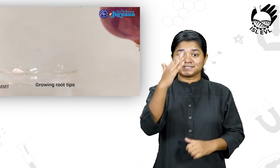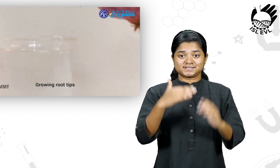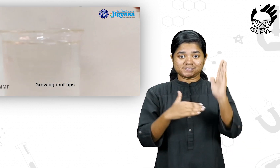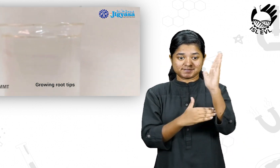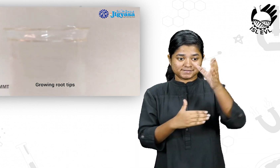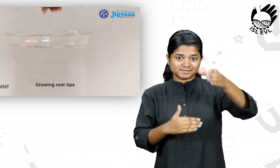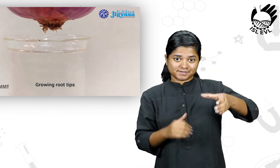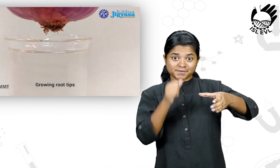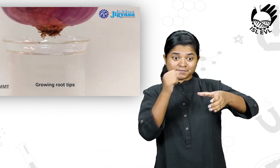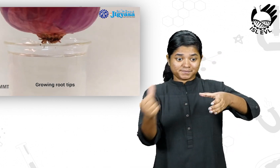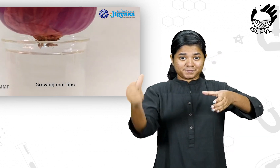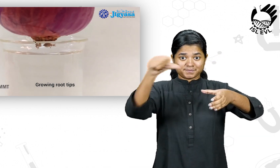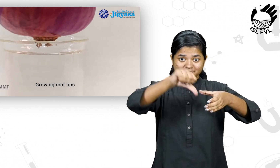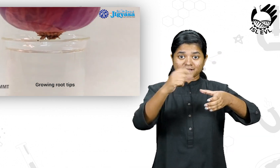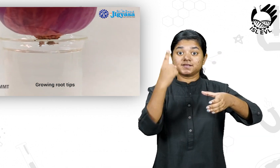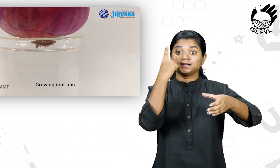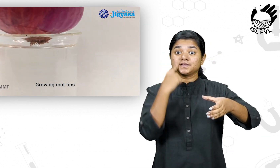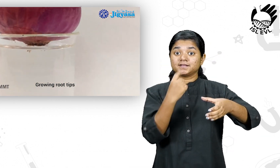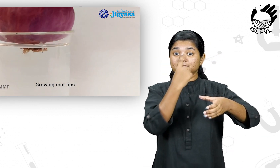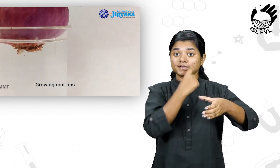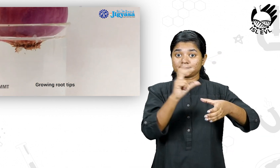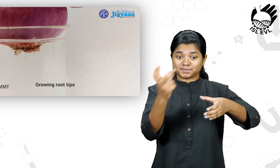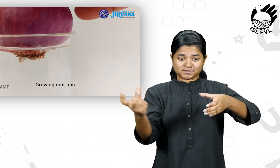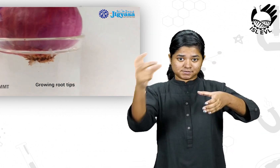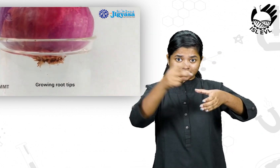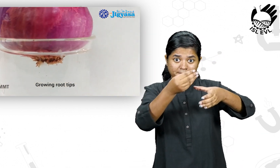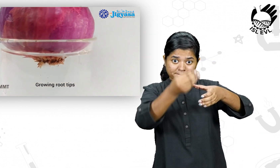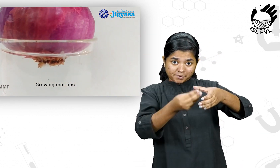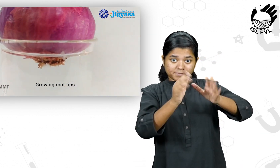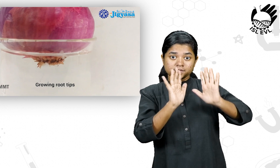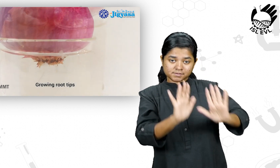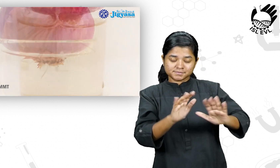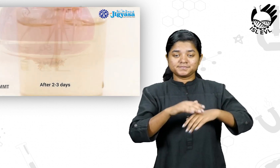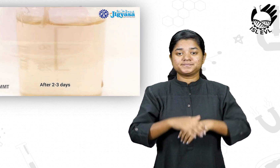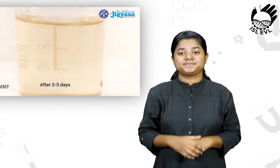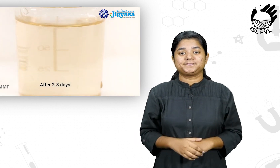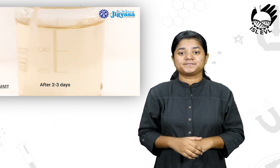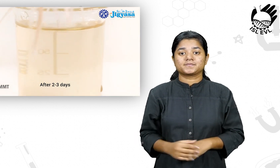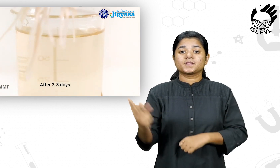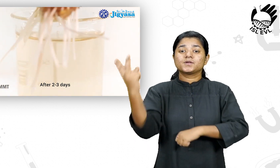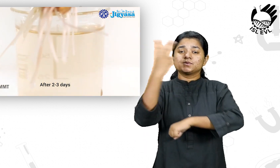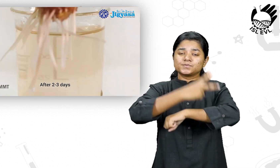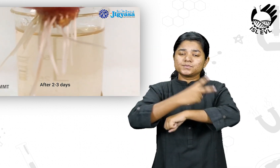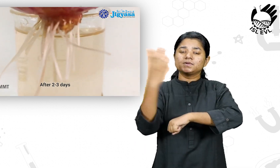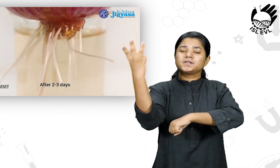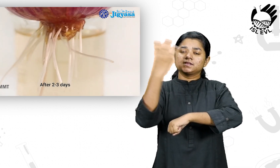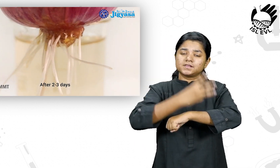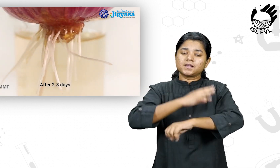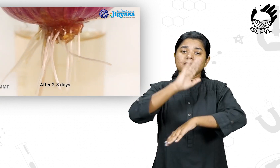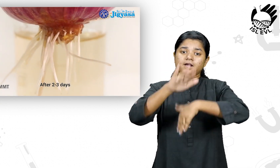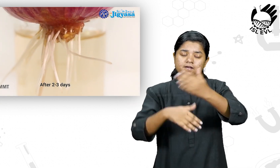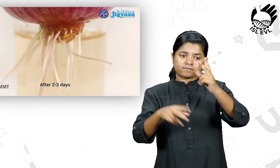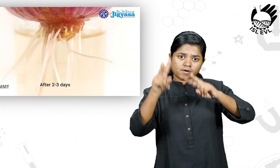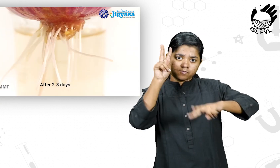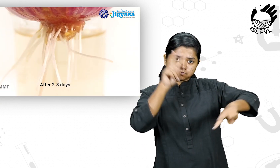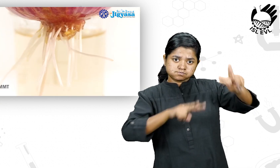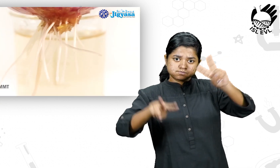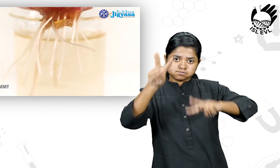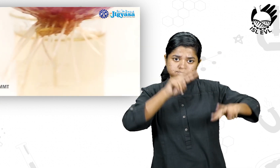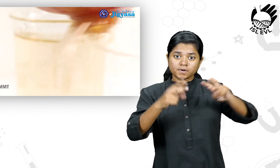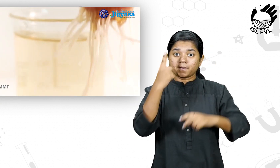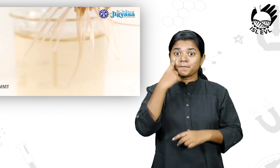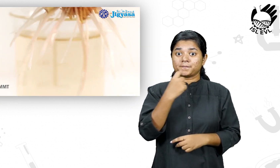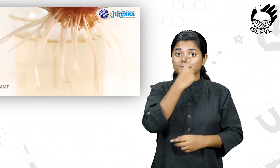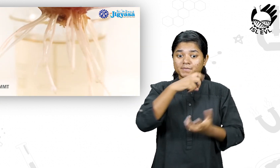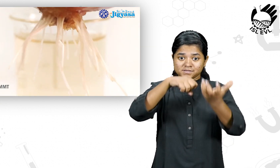sized onion bulb is placed in a beaker with water such that its stem touches the water. After 2-3 days we can observe fresh roots